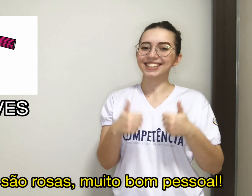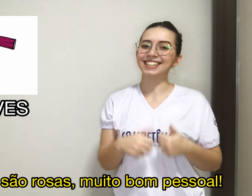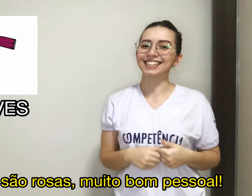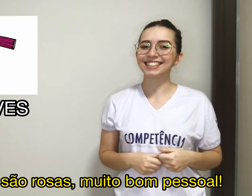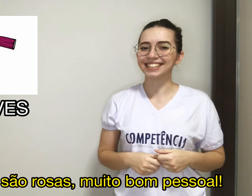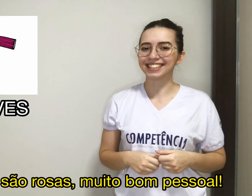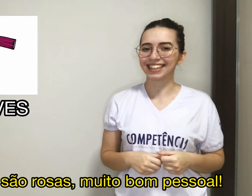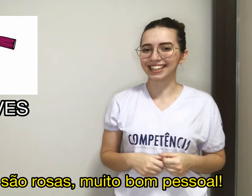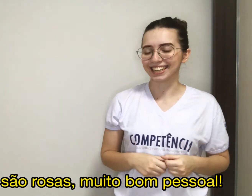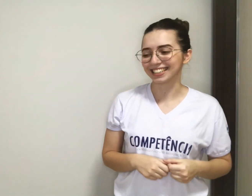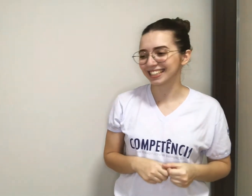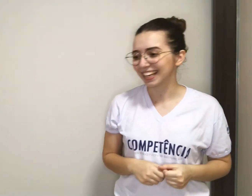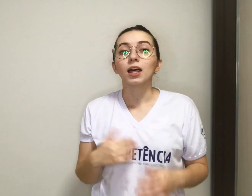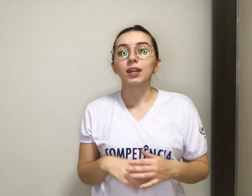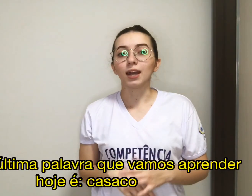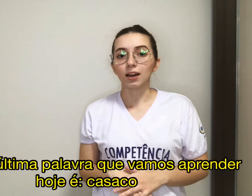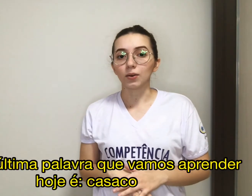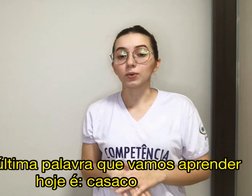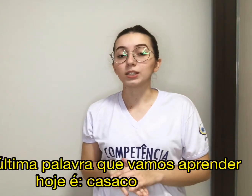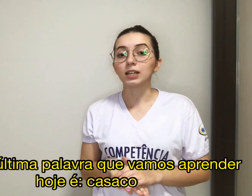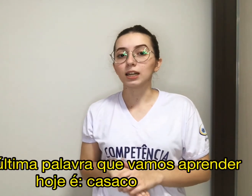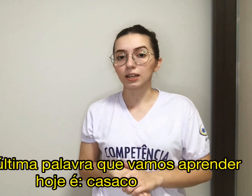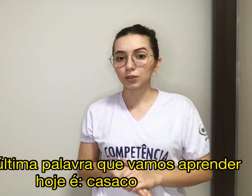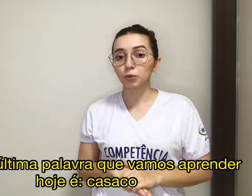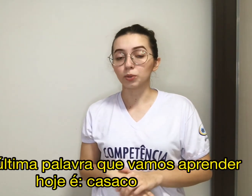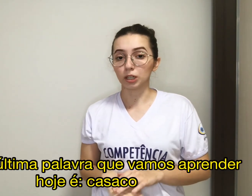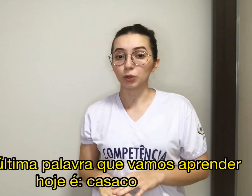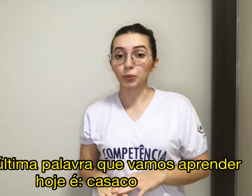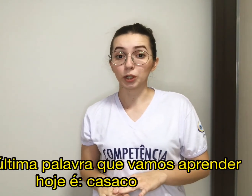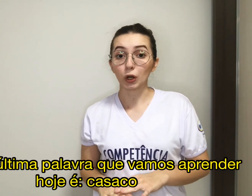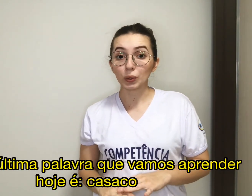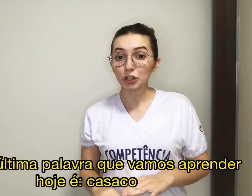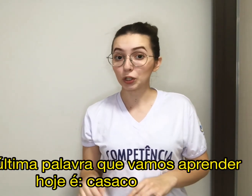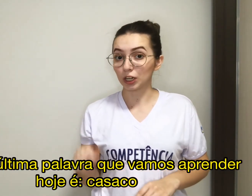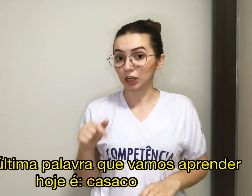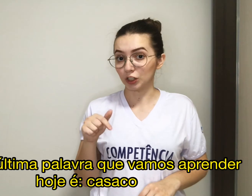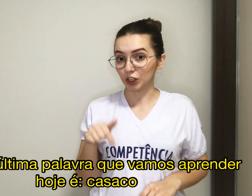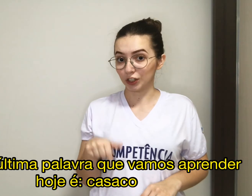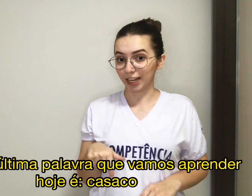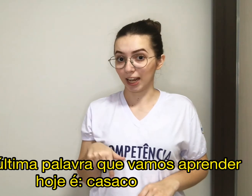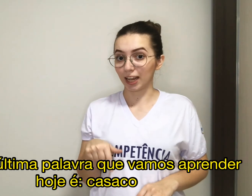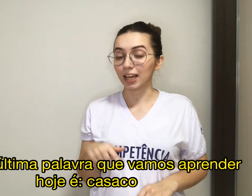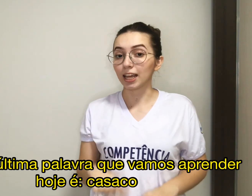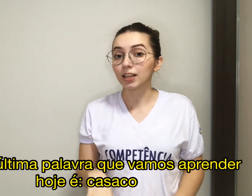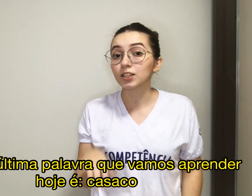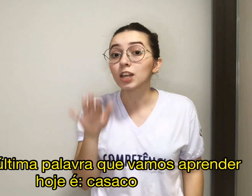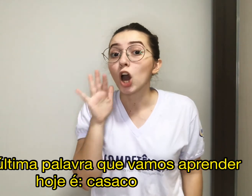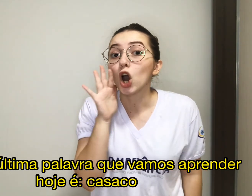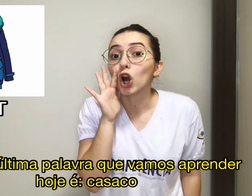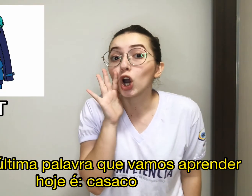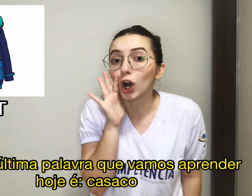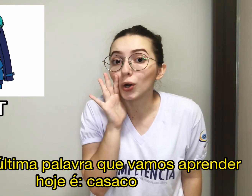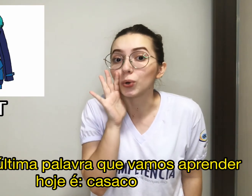good, guys! Now, the last word we are going to learn today is coat.